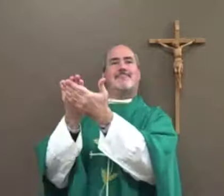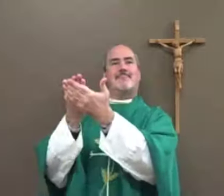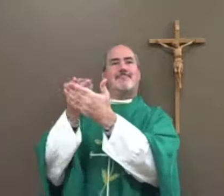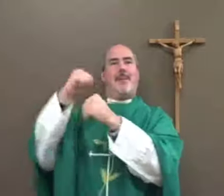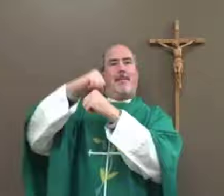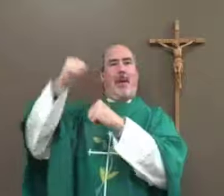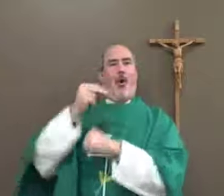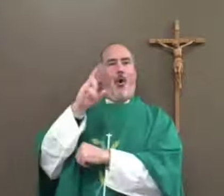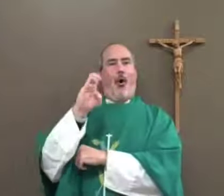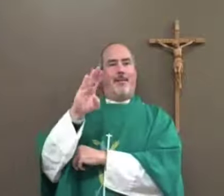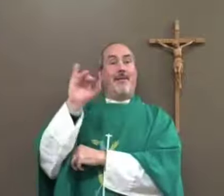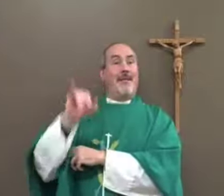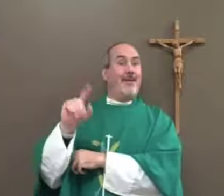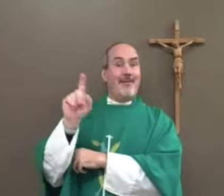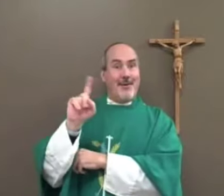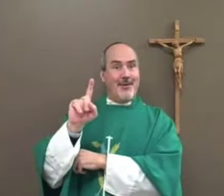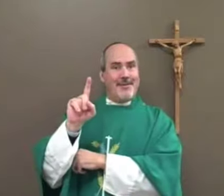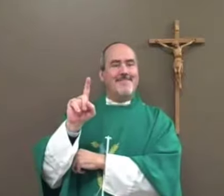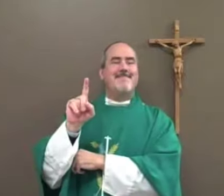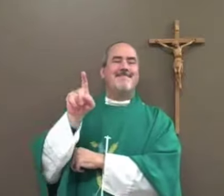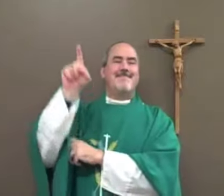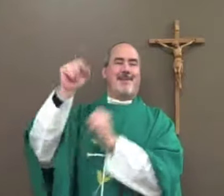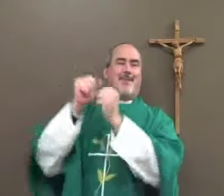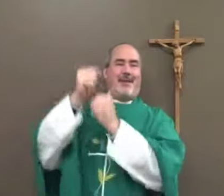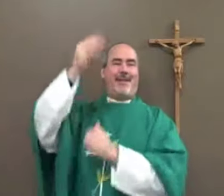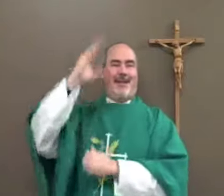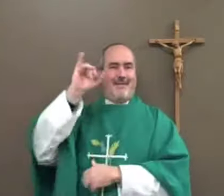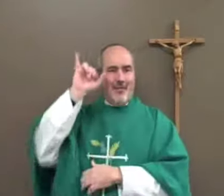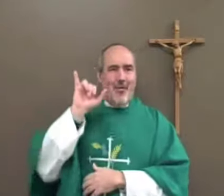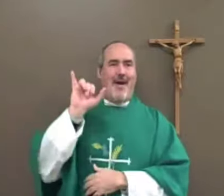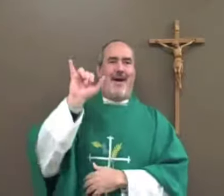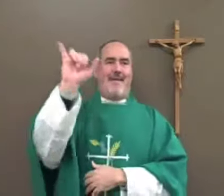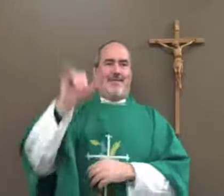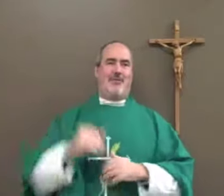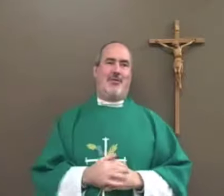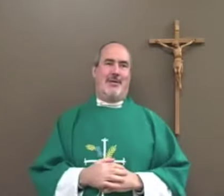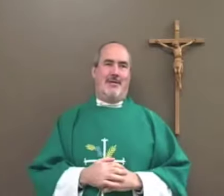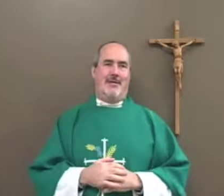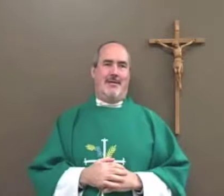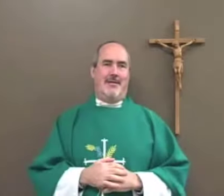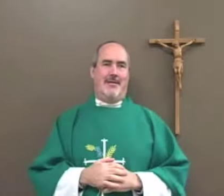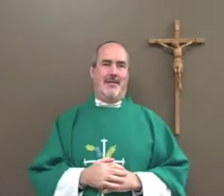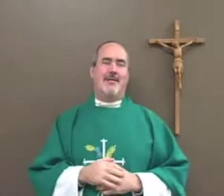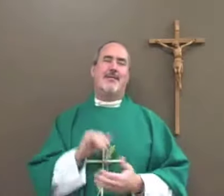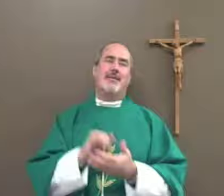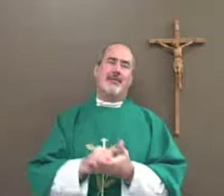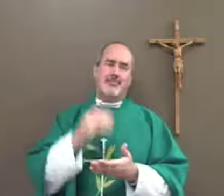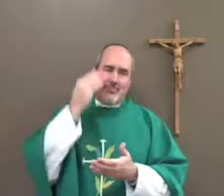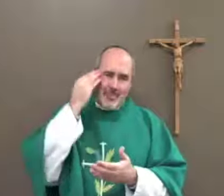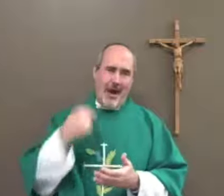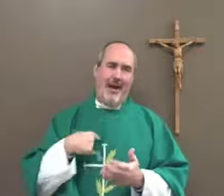and trials, we have to get through it to get to our Mount Horeb, where we can live with God forever and ever.